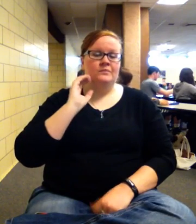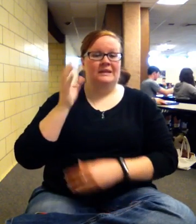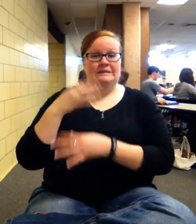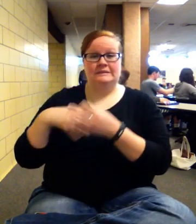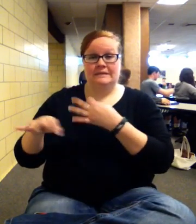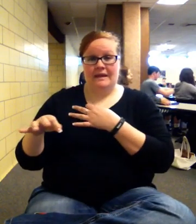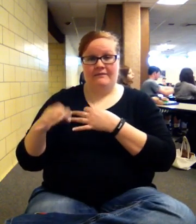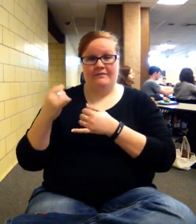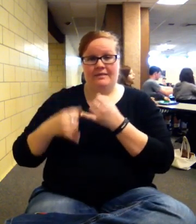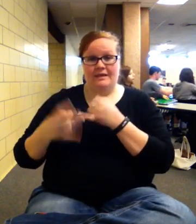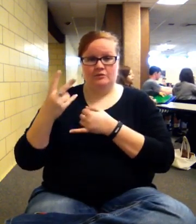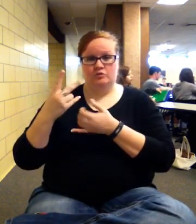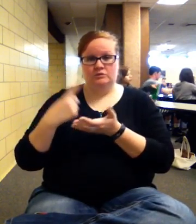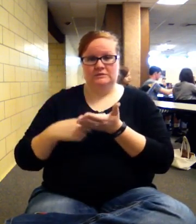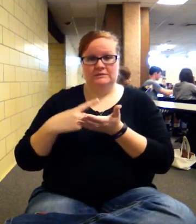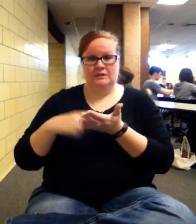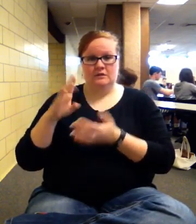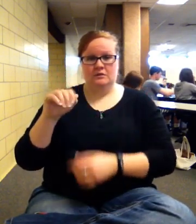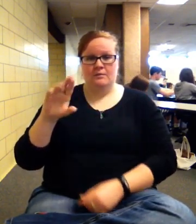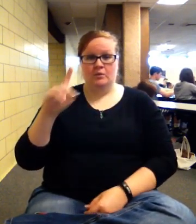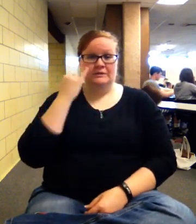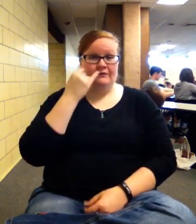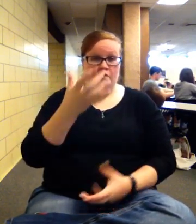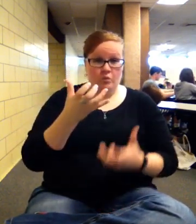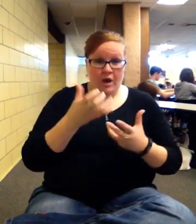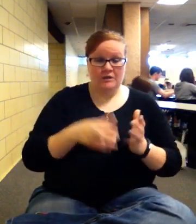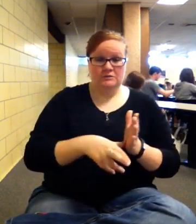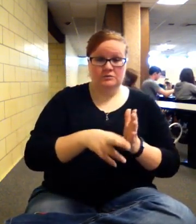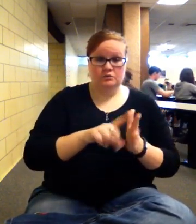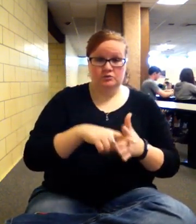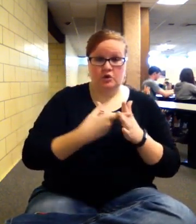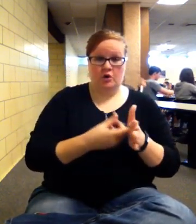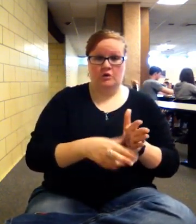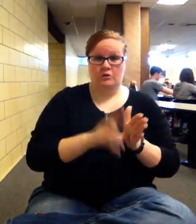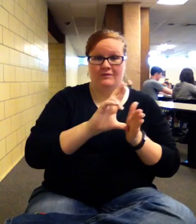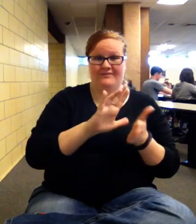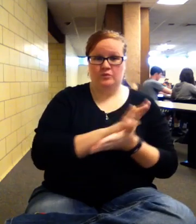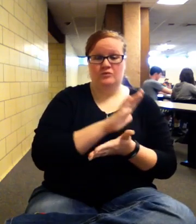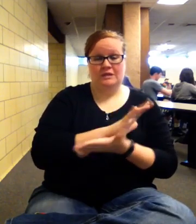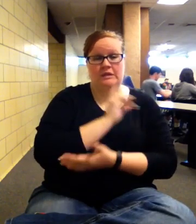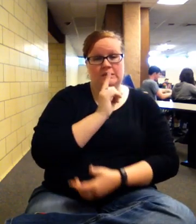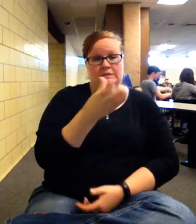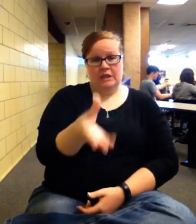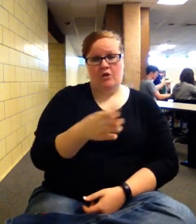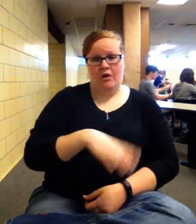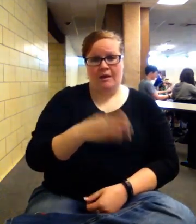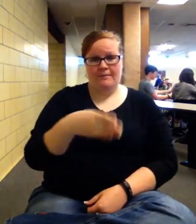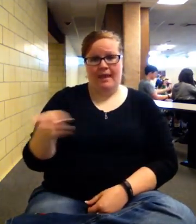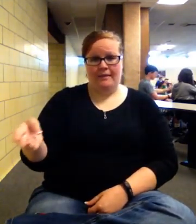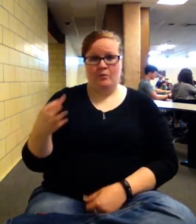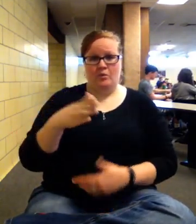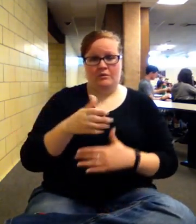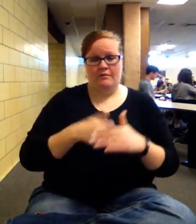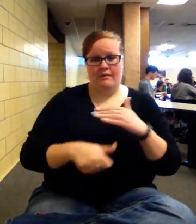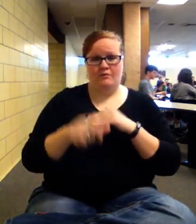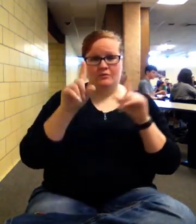and if you want to start the review sheet, it is out there on Blackboard under the exam number three learning module.